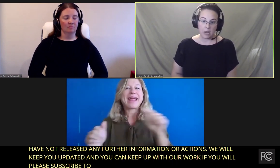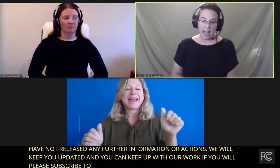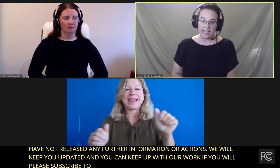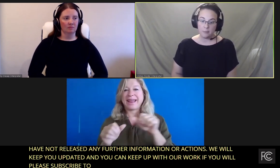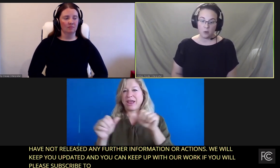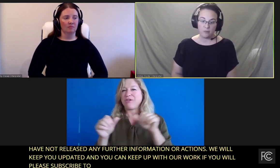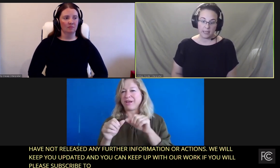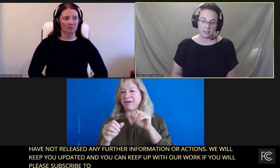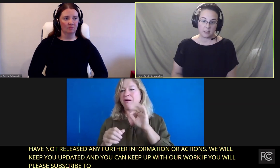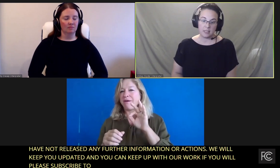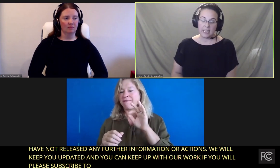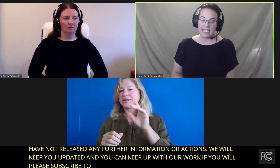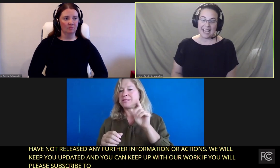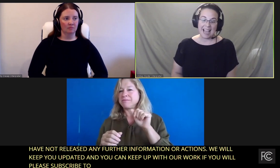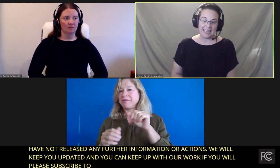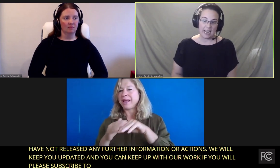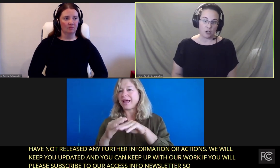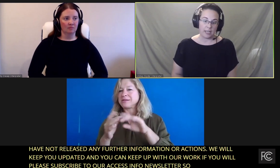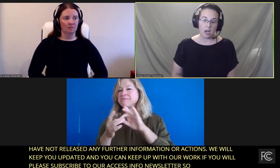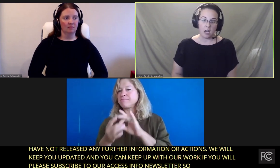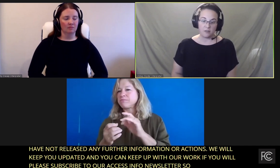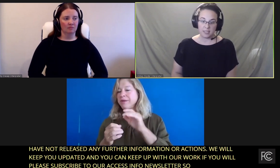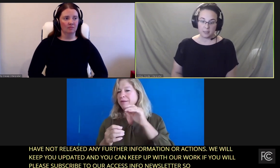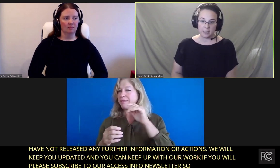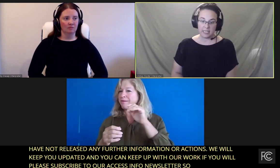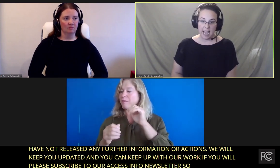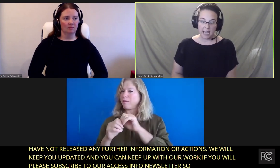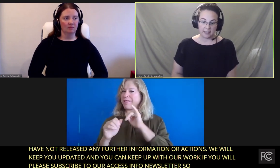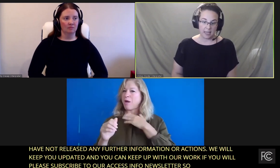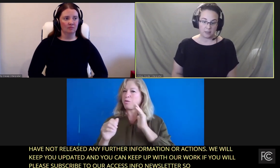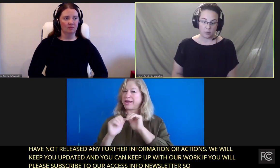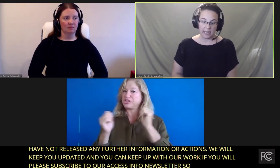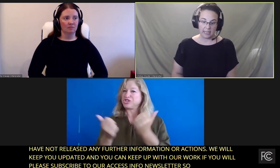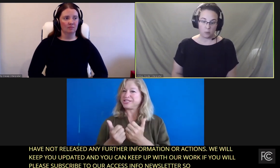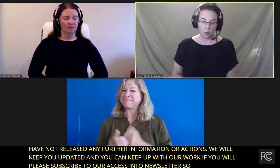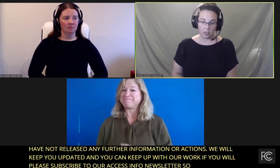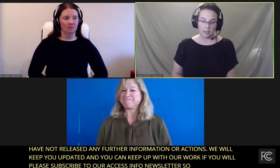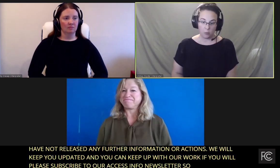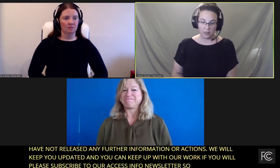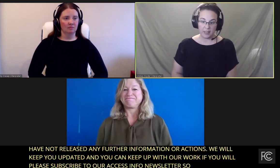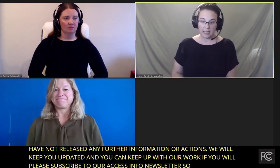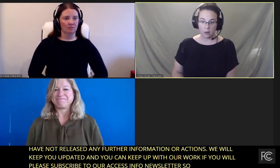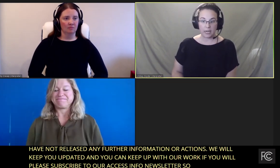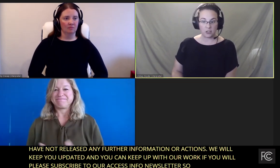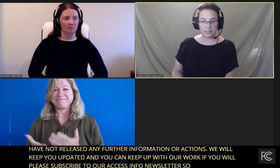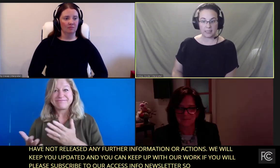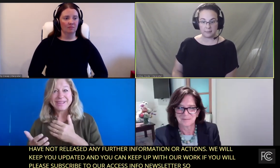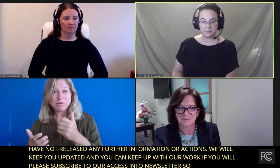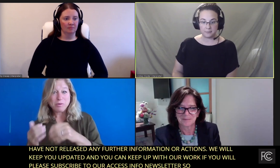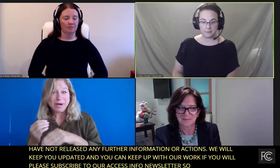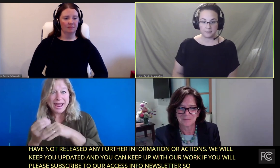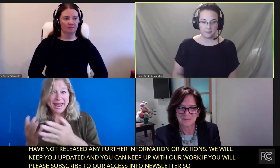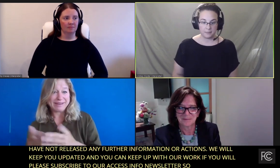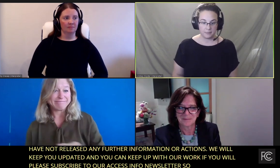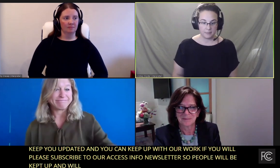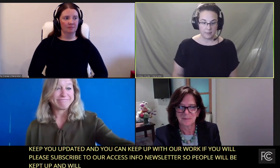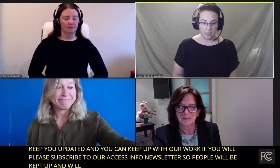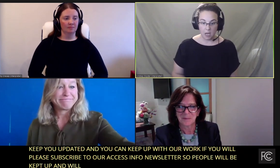up and know about any movement in any area of disability access related work within our agency.